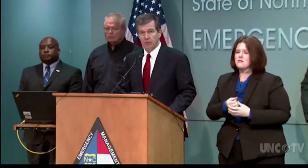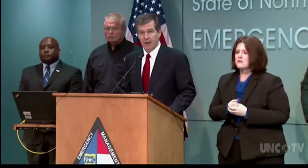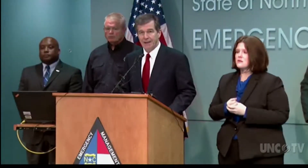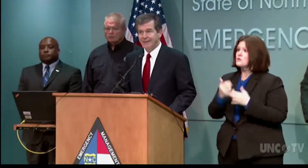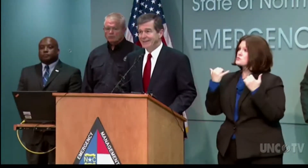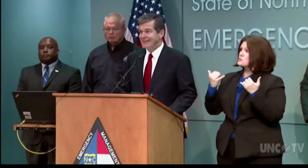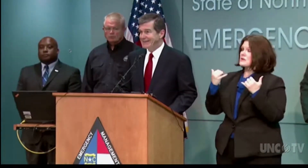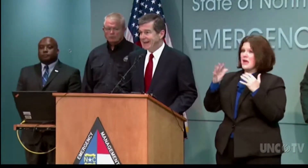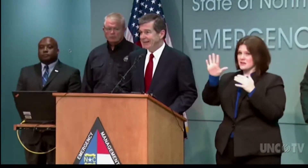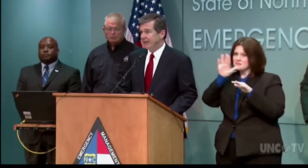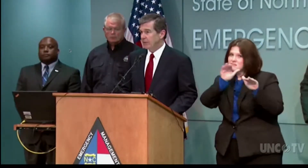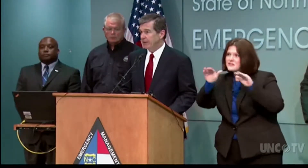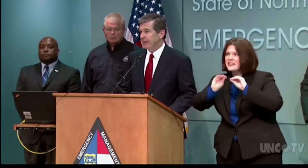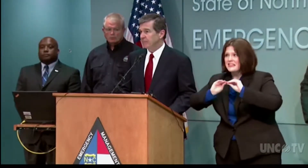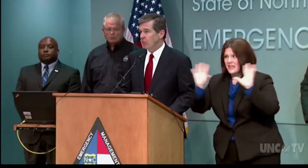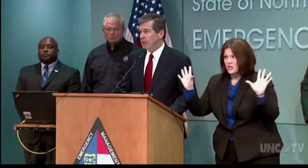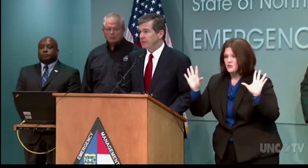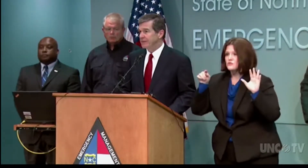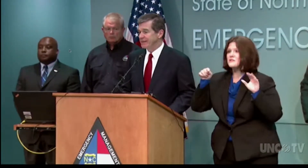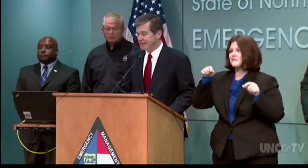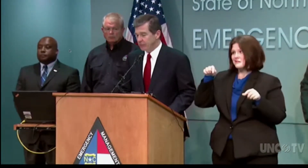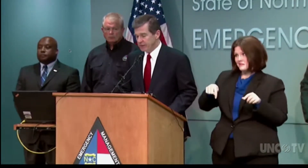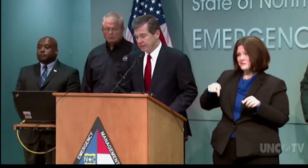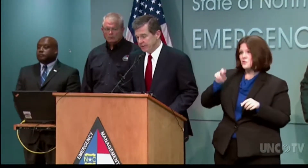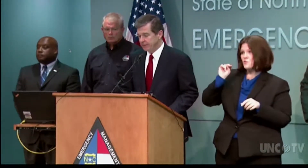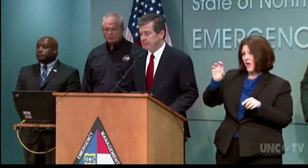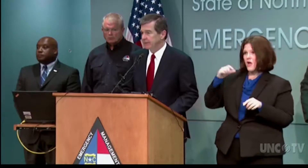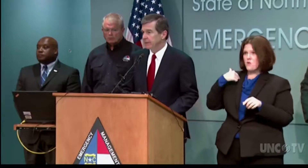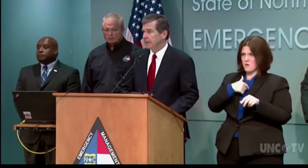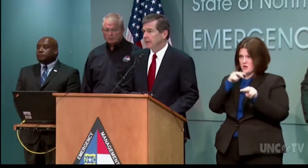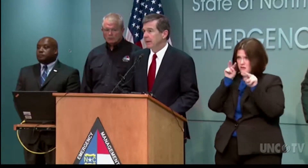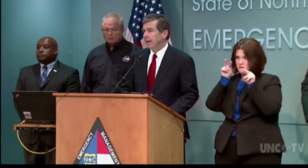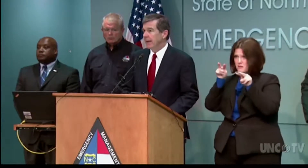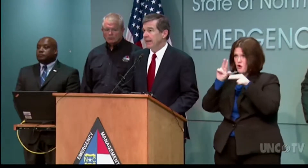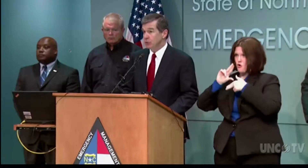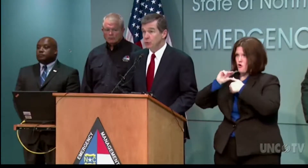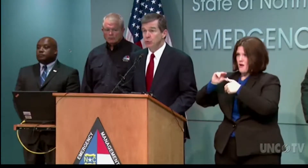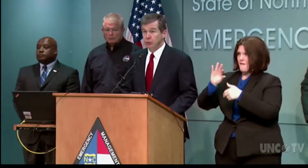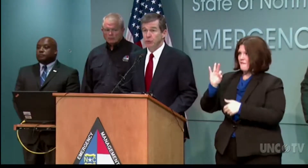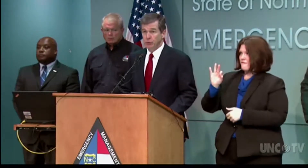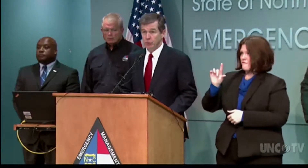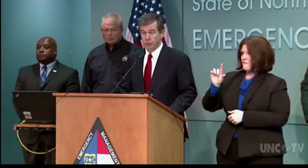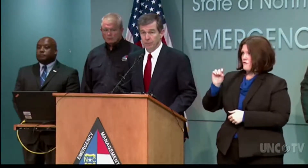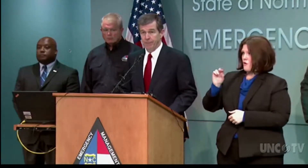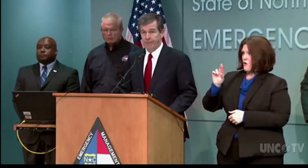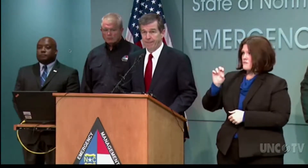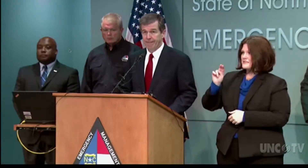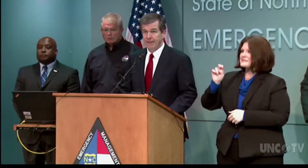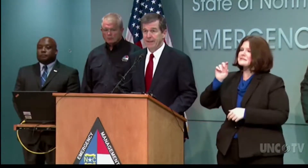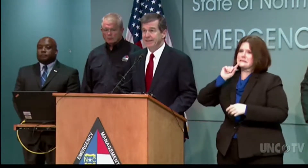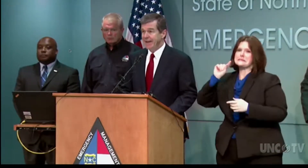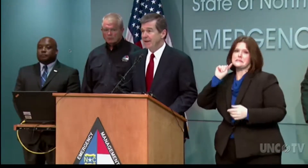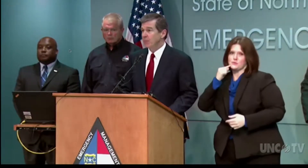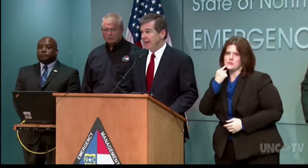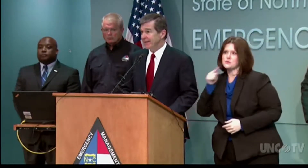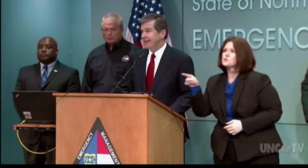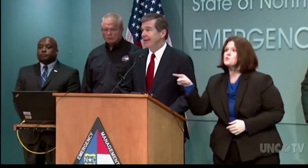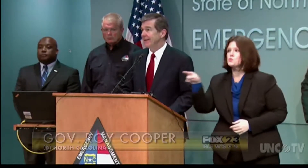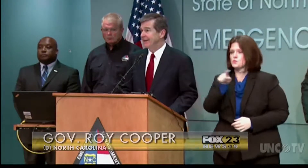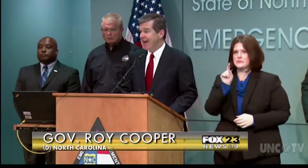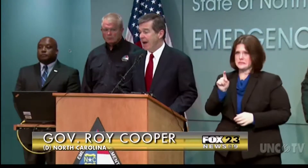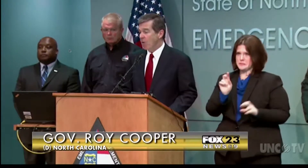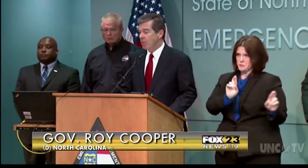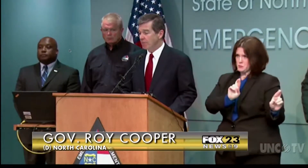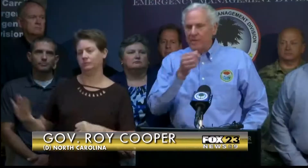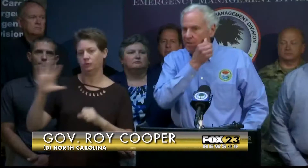North Carolina is taking Hurricane Florence seriously, and you should too. Get ready